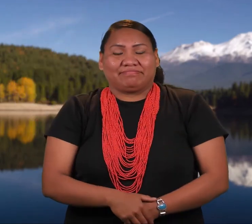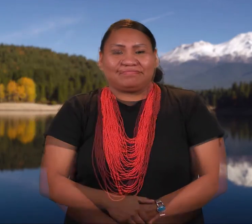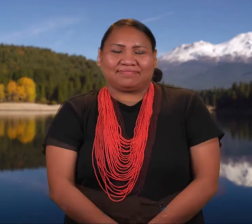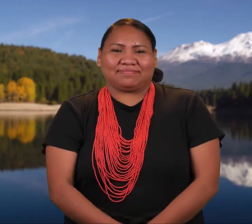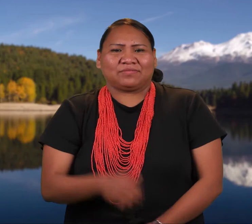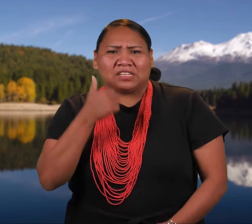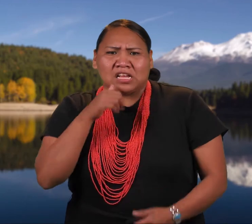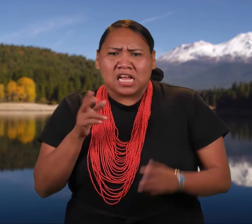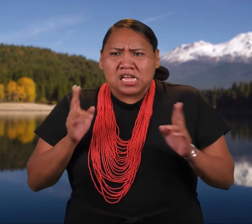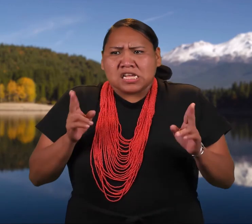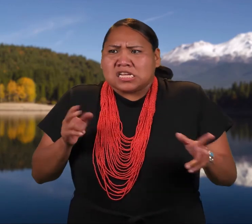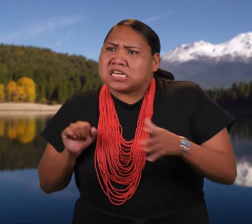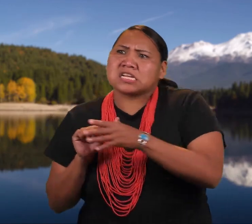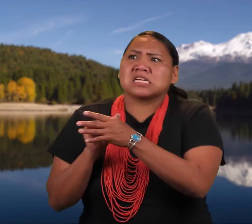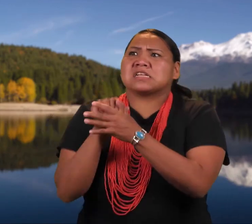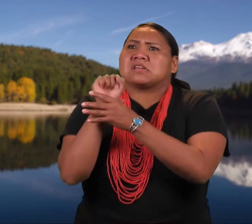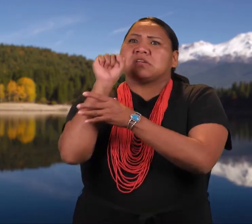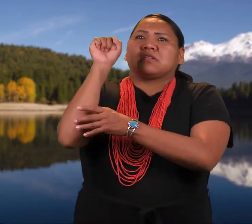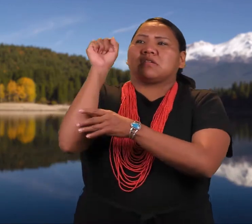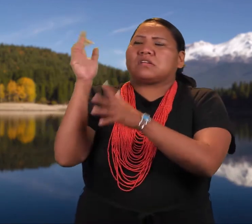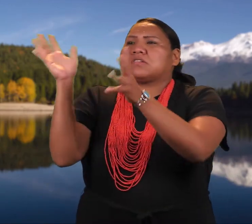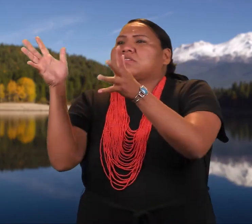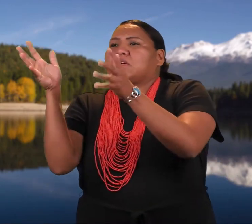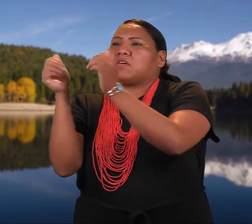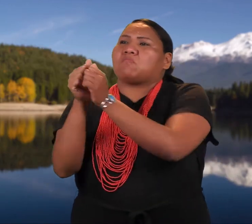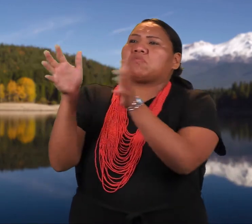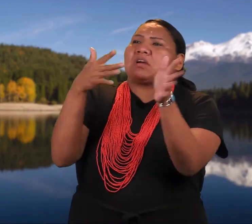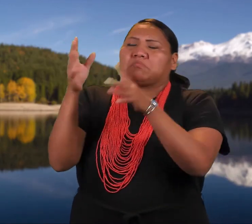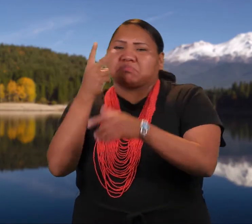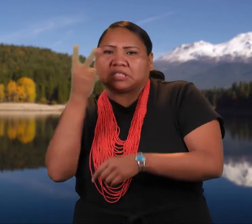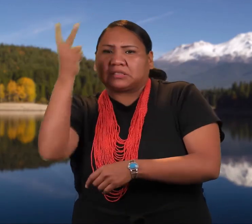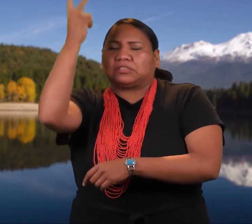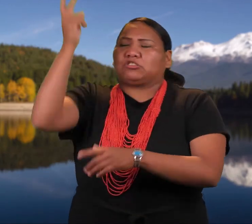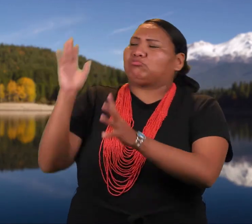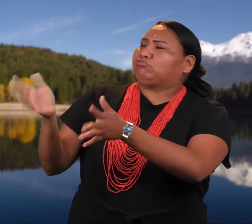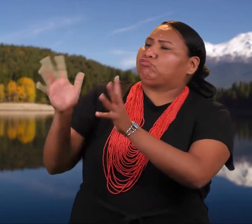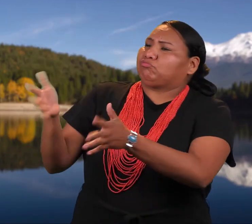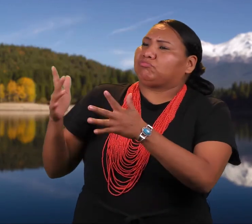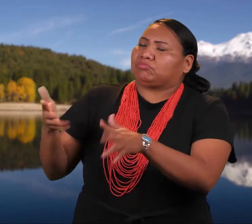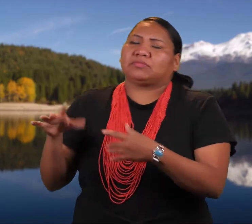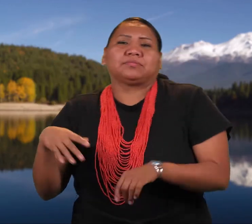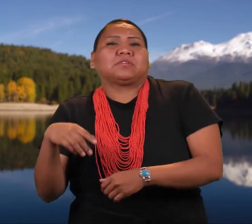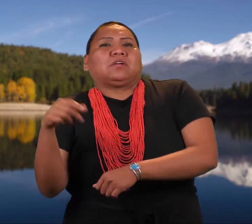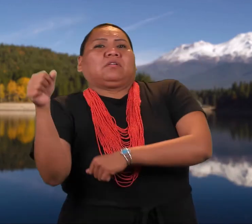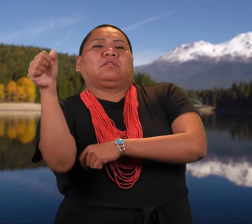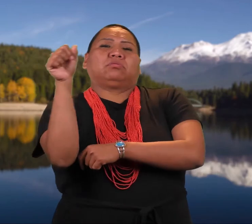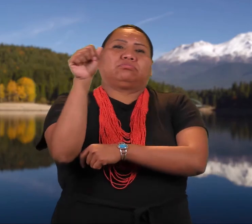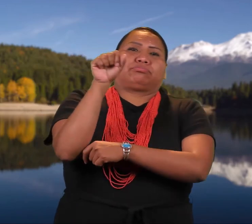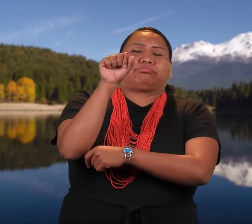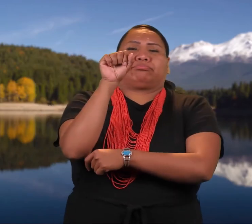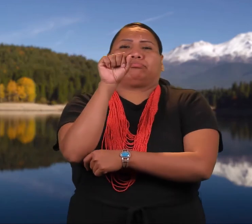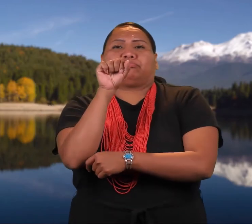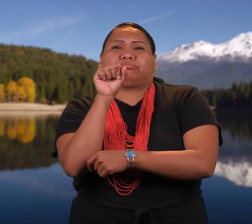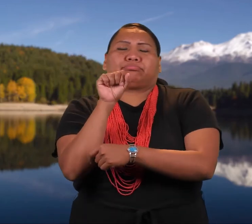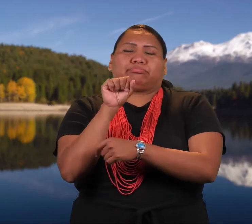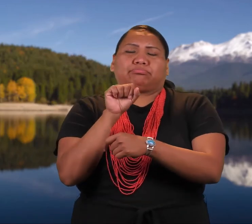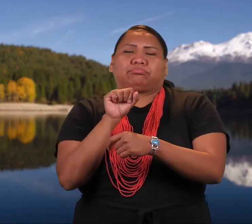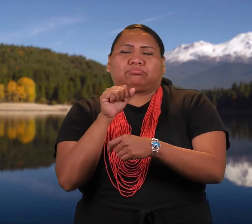catch you by the hair and blow you away. The girl hurried to the top of the mountain and stayed well inside the smoke hole